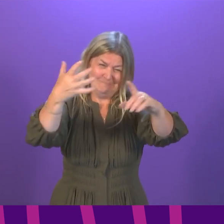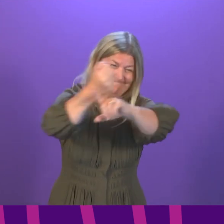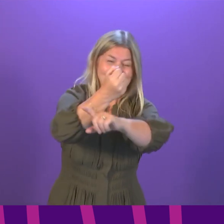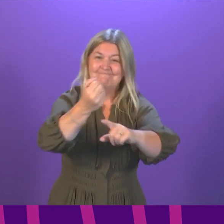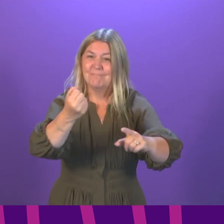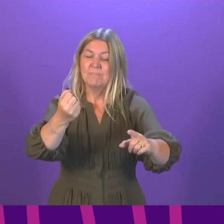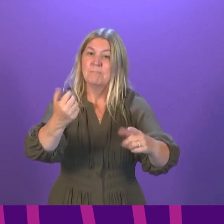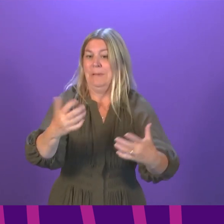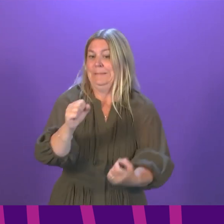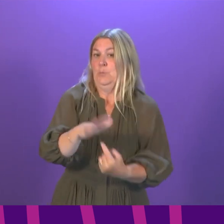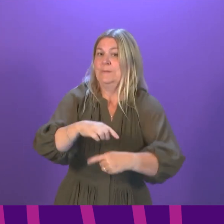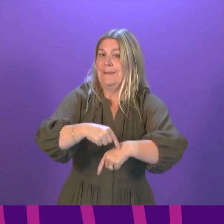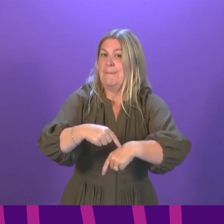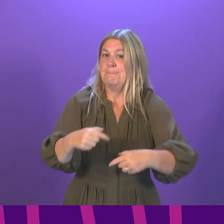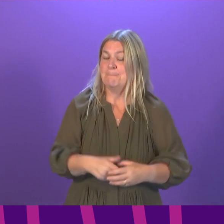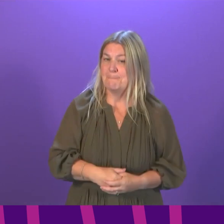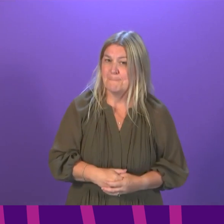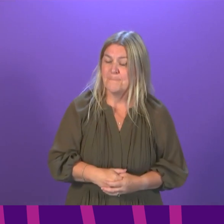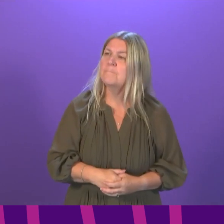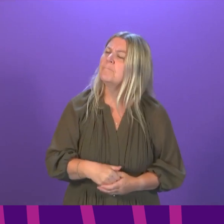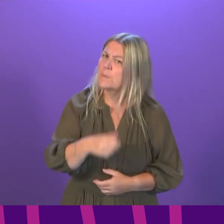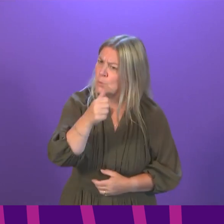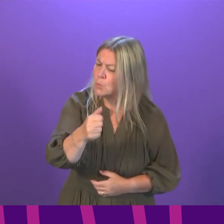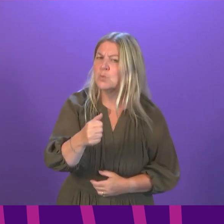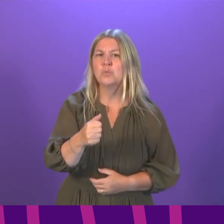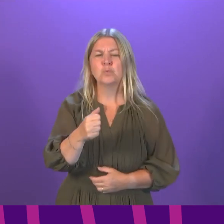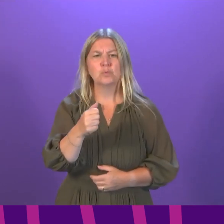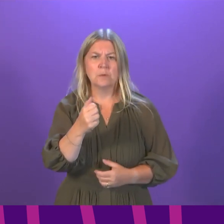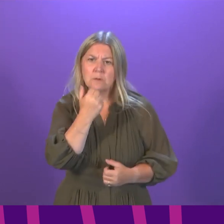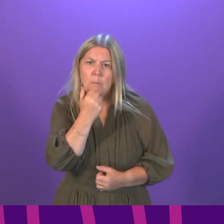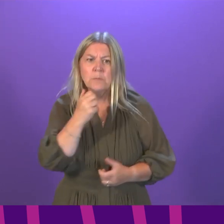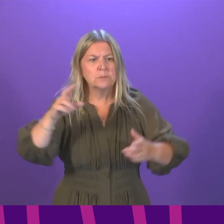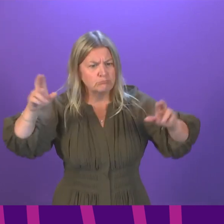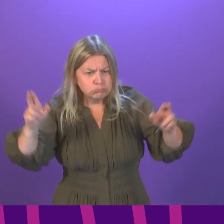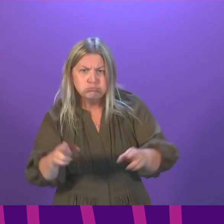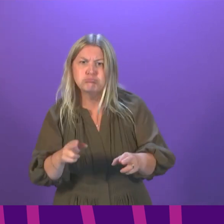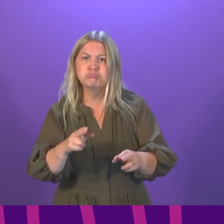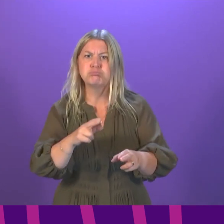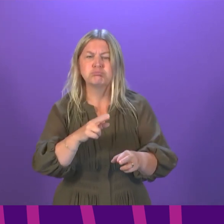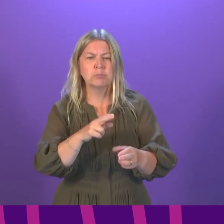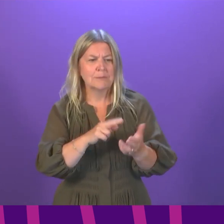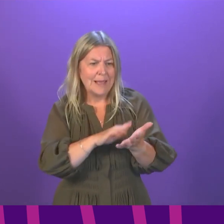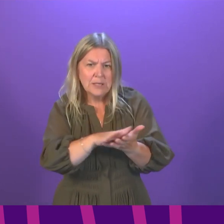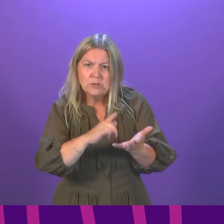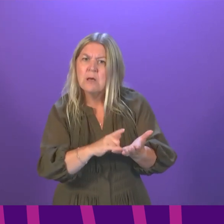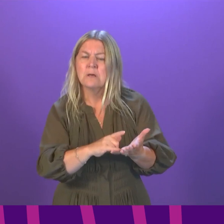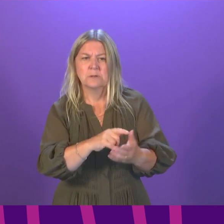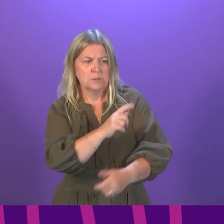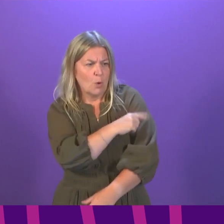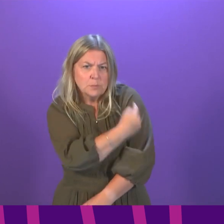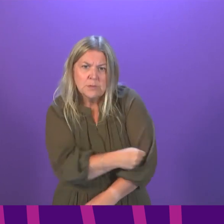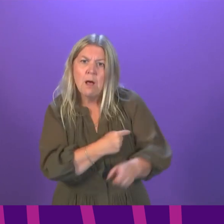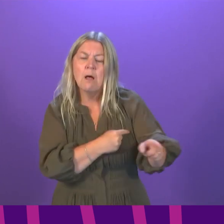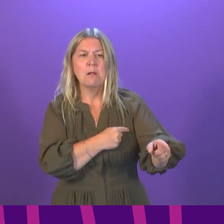Scotland's recovery. It is good to see the positive improvements in the rate of cases and numbers in hospitals. That is welcome. As the restrictions